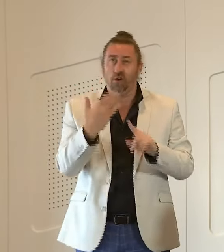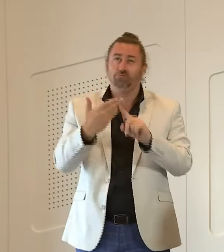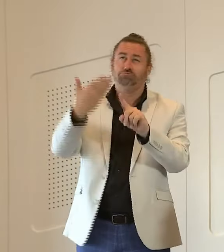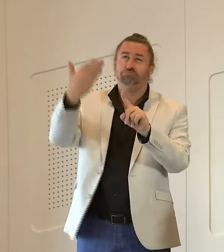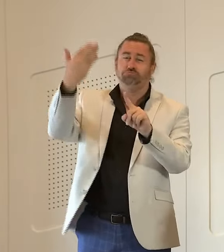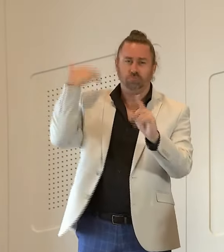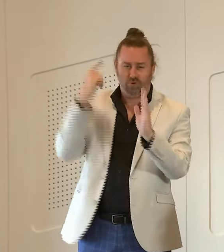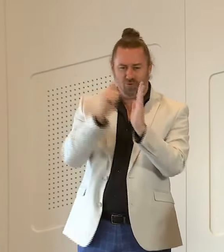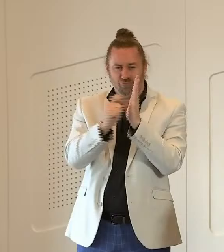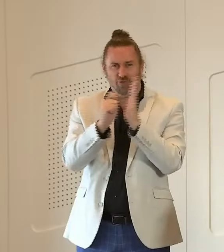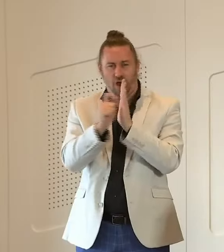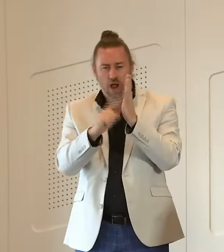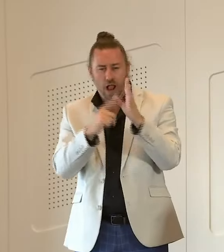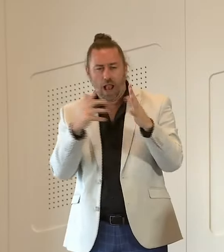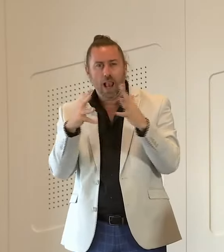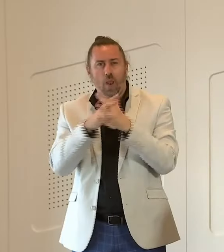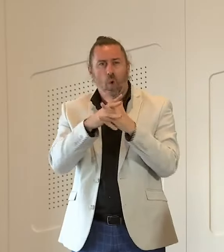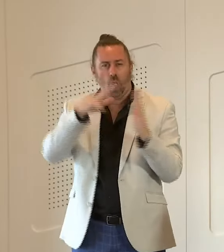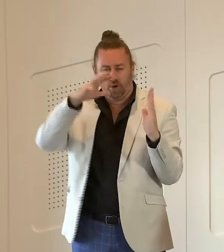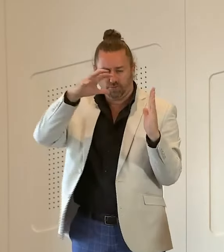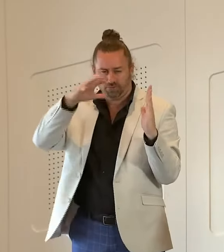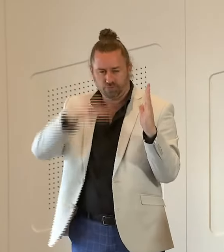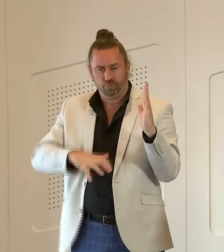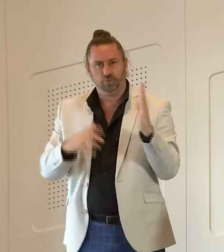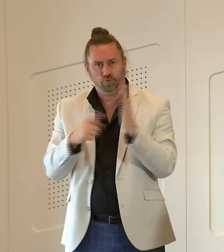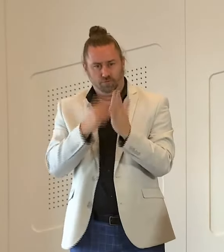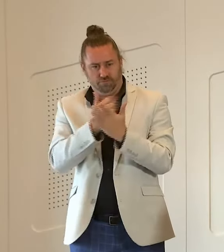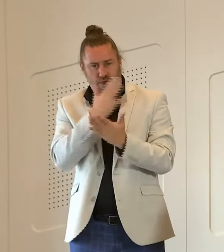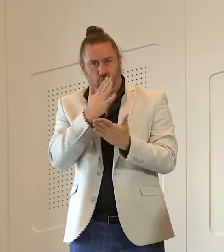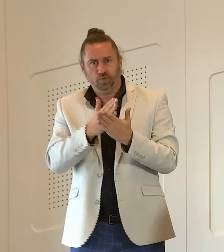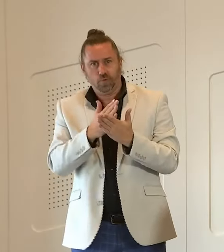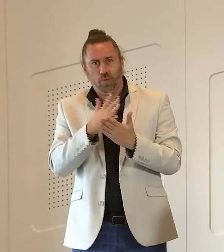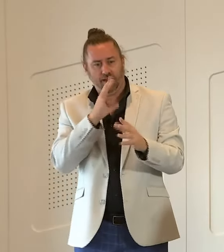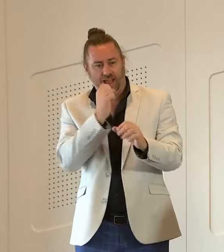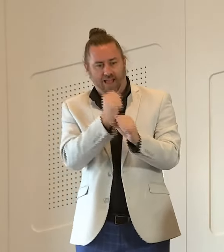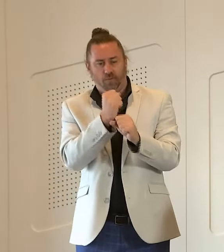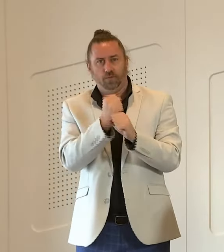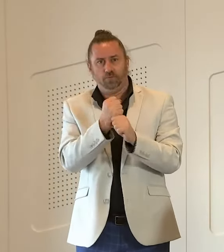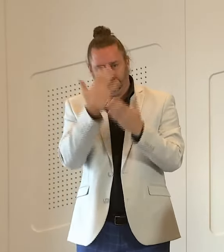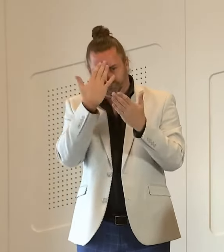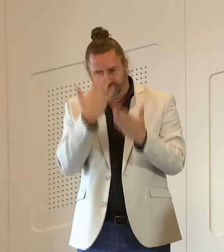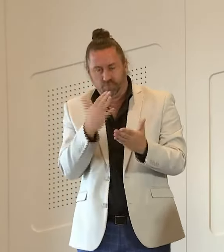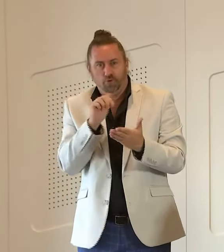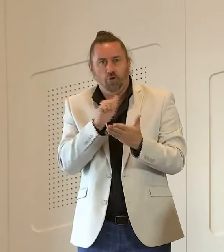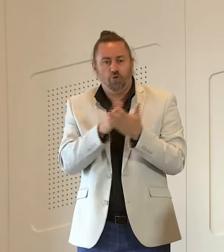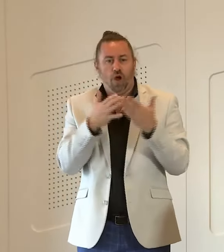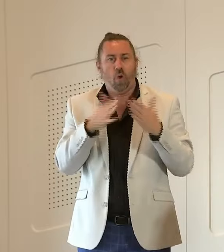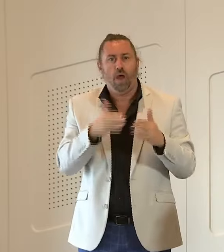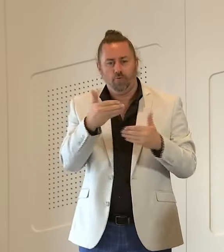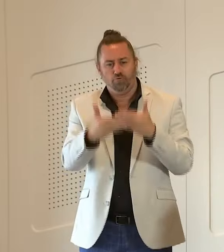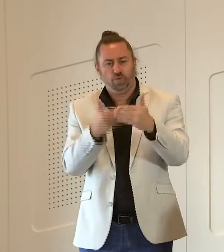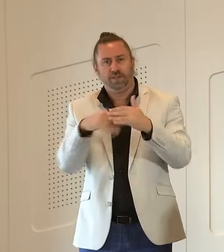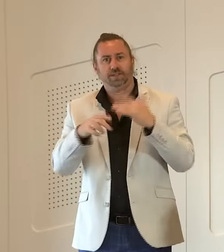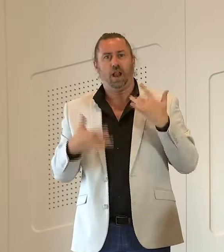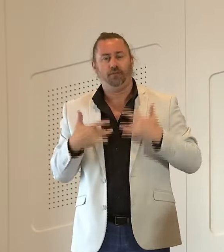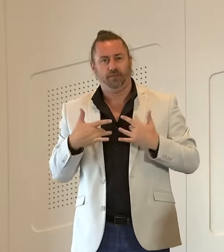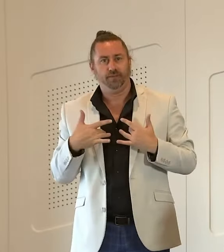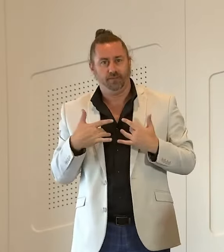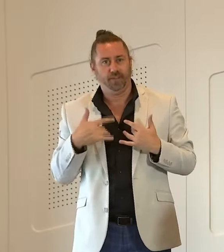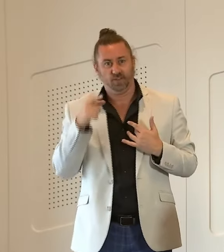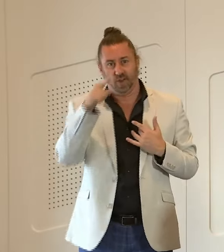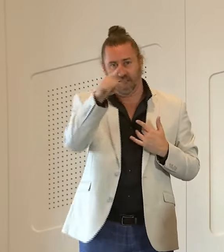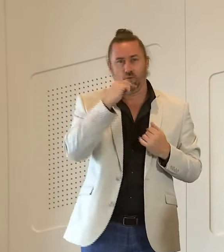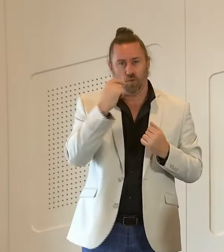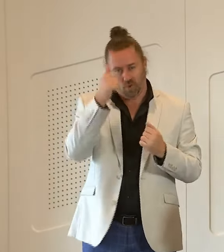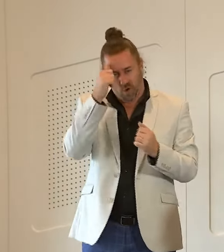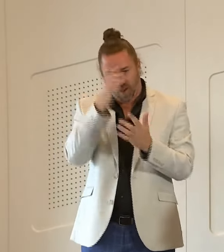mechanisms now reviewing the triple c in relation to the findings and recommendations of the p triple c report